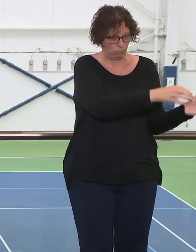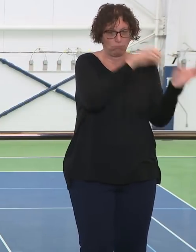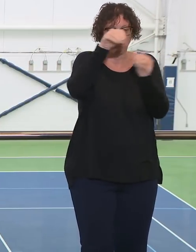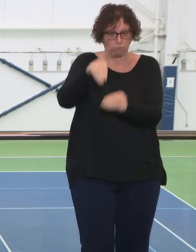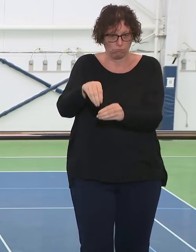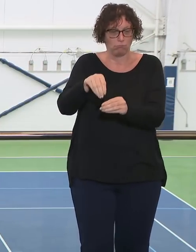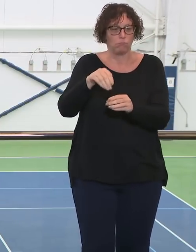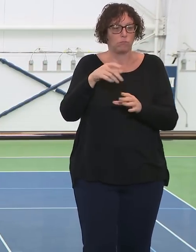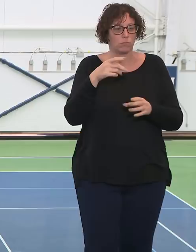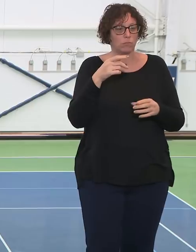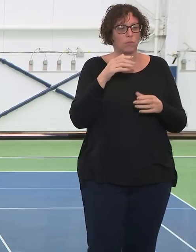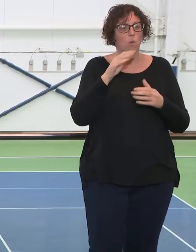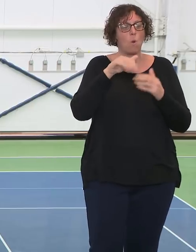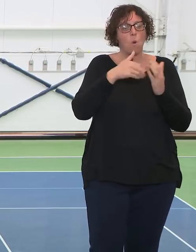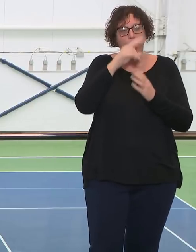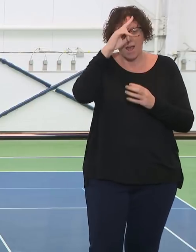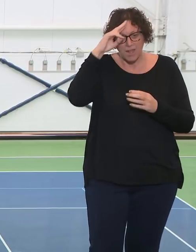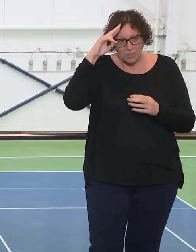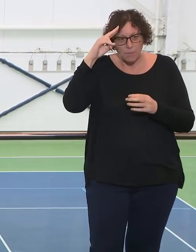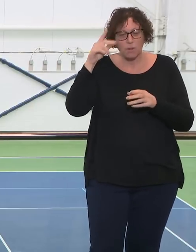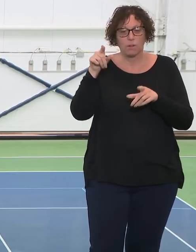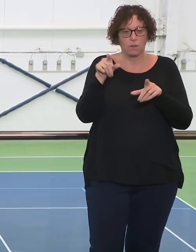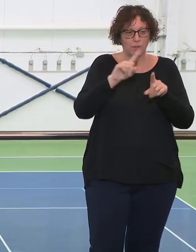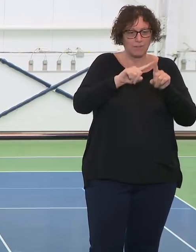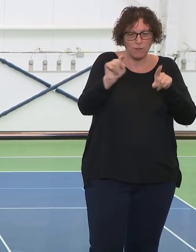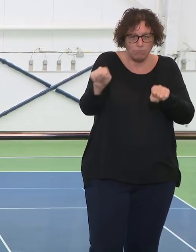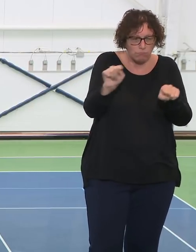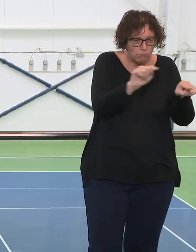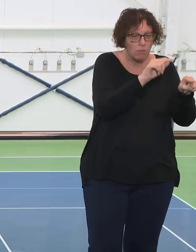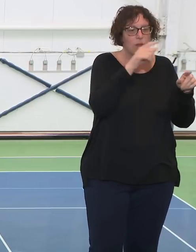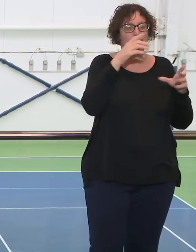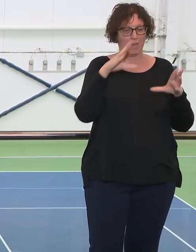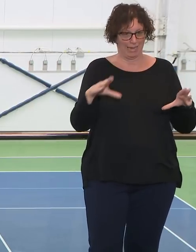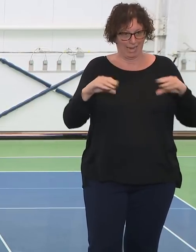for COVID patients and especially ICU COVID patients.